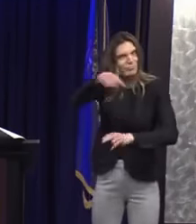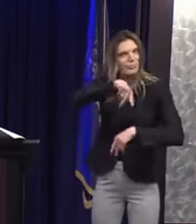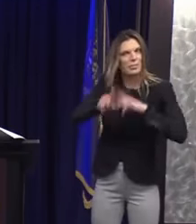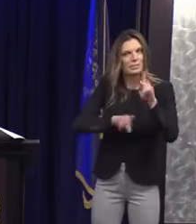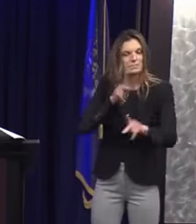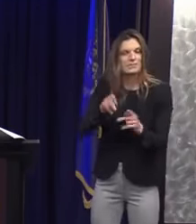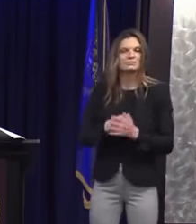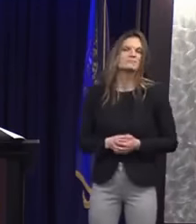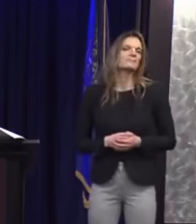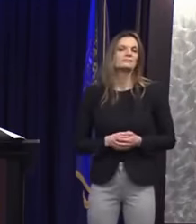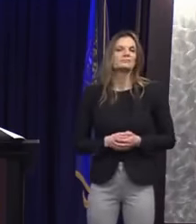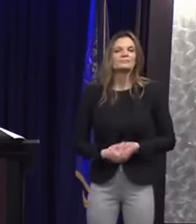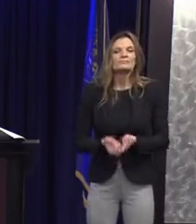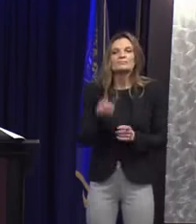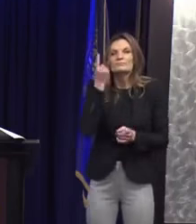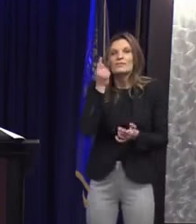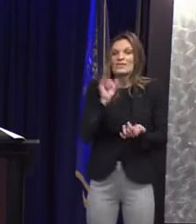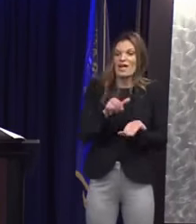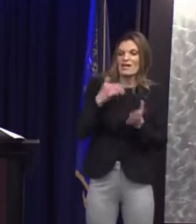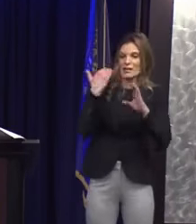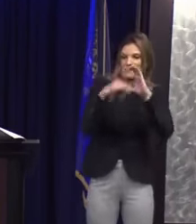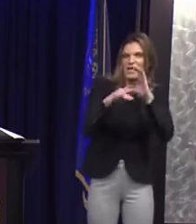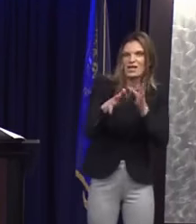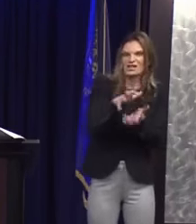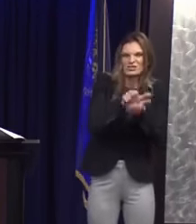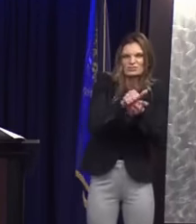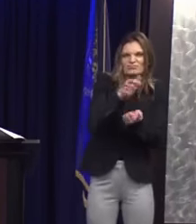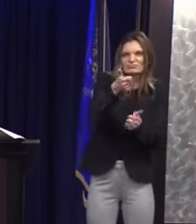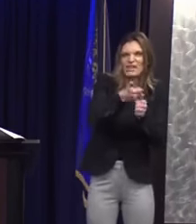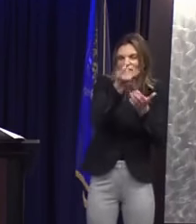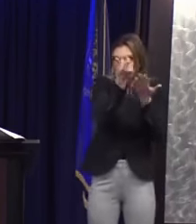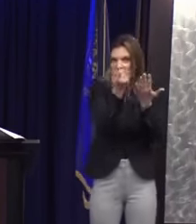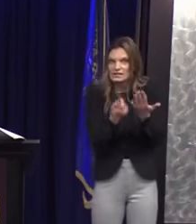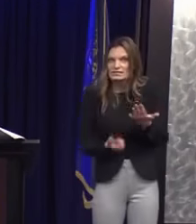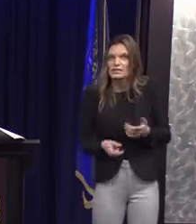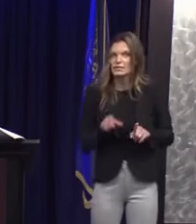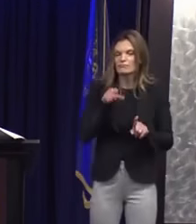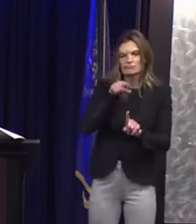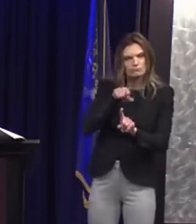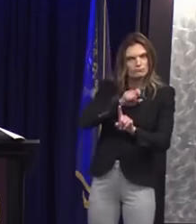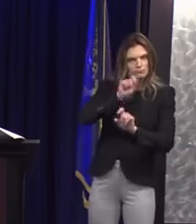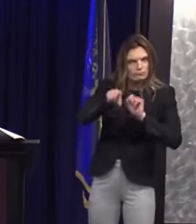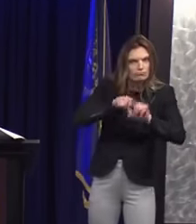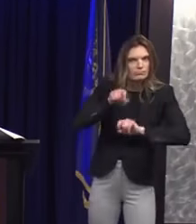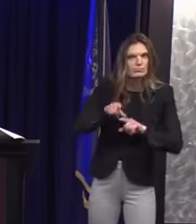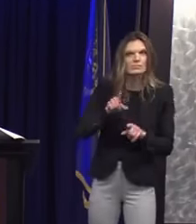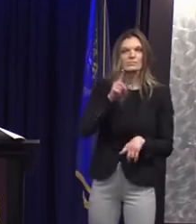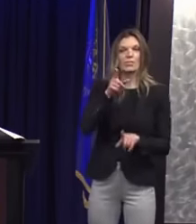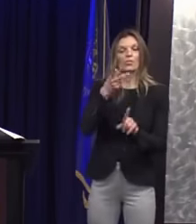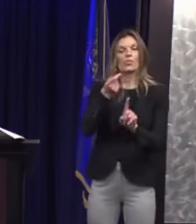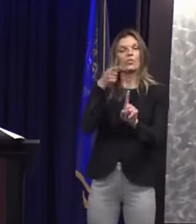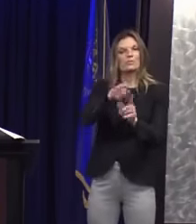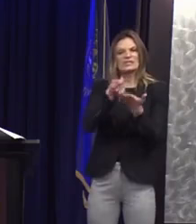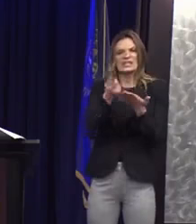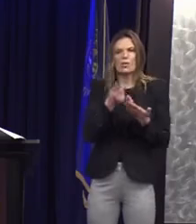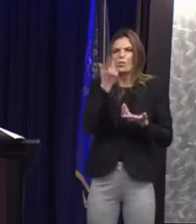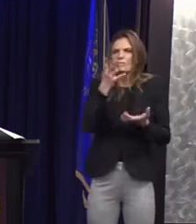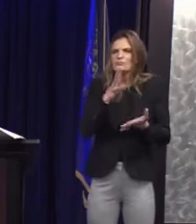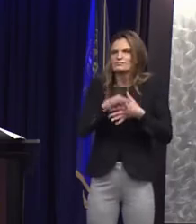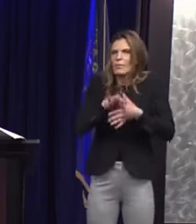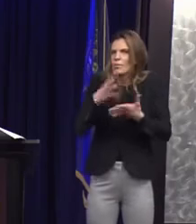unlawful destruction of communications within the city of Detroit include reports that staff were directed to delete